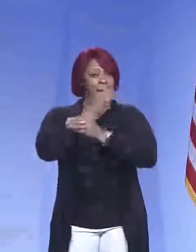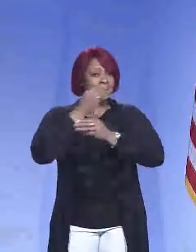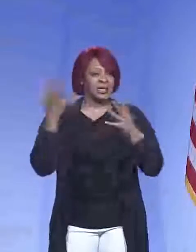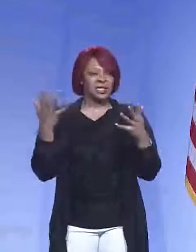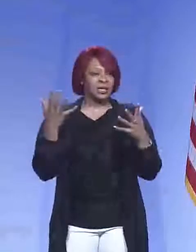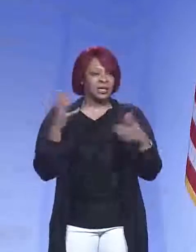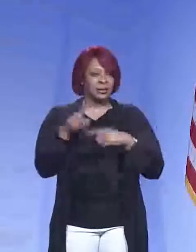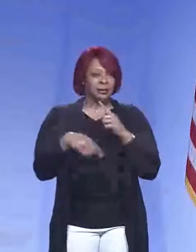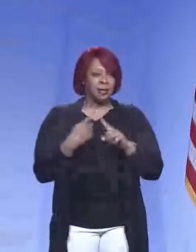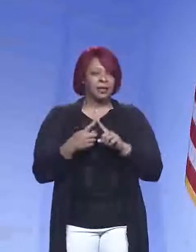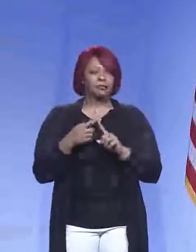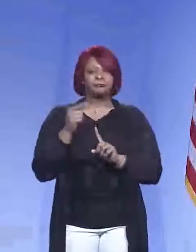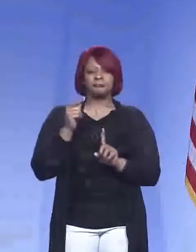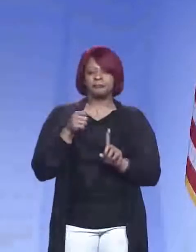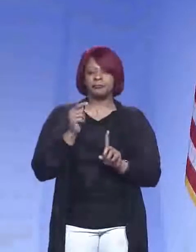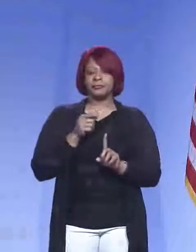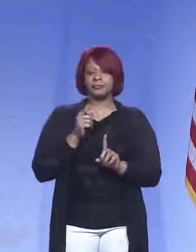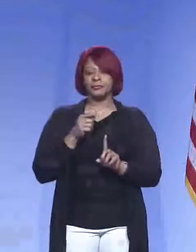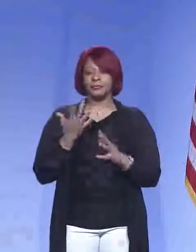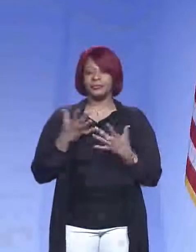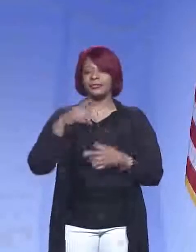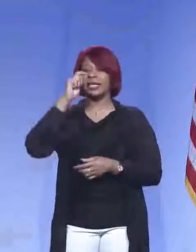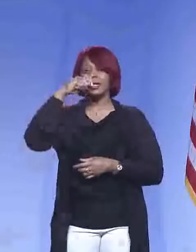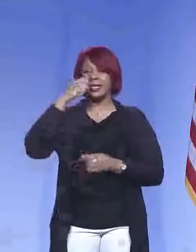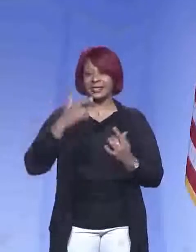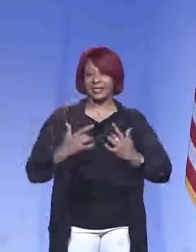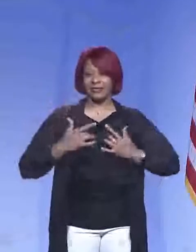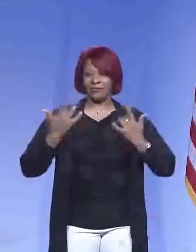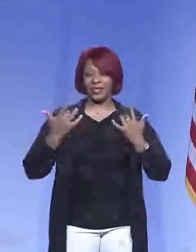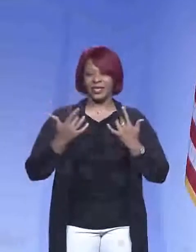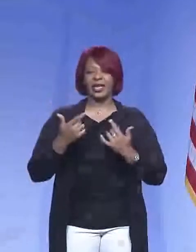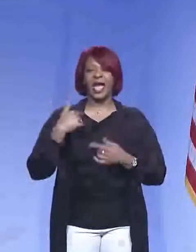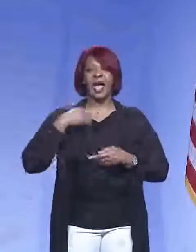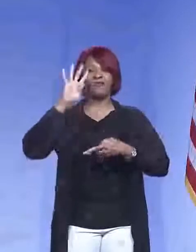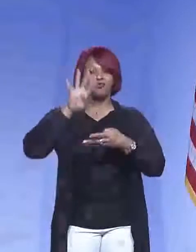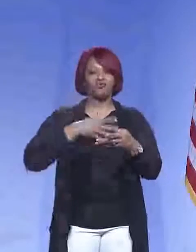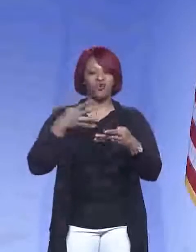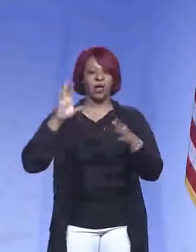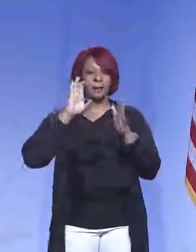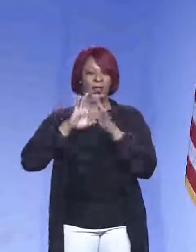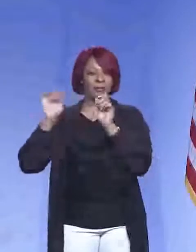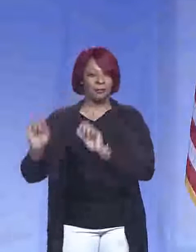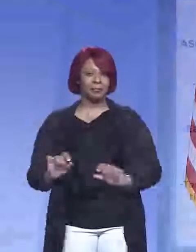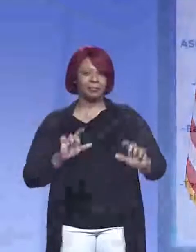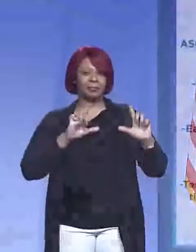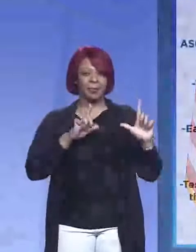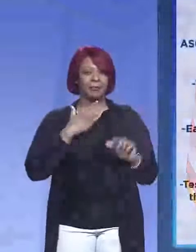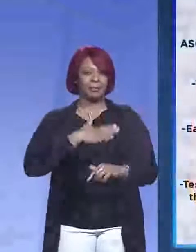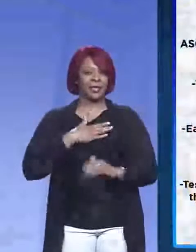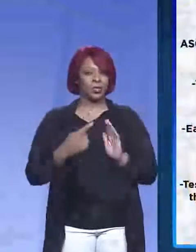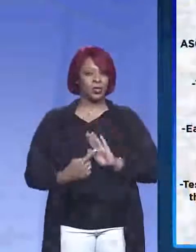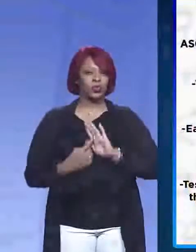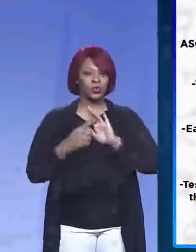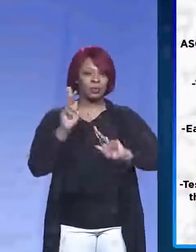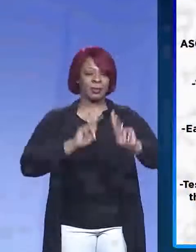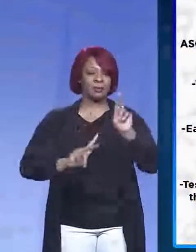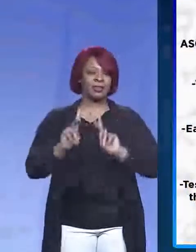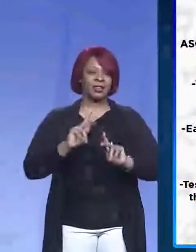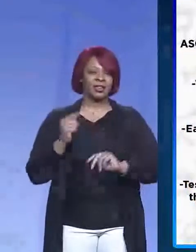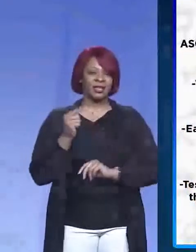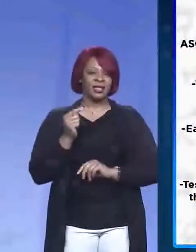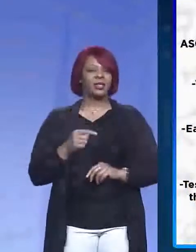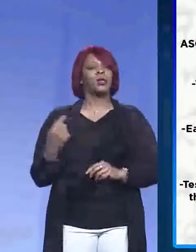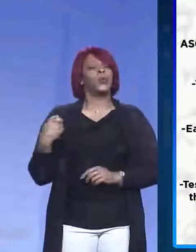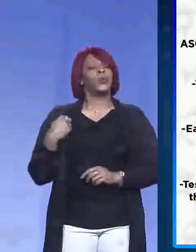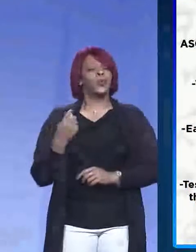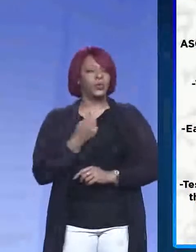the testing event, I believe we have a graphic about that if it can be pulled up onto the screen to show people we